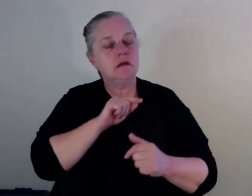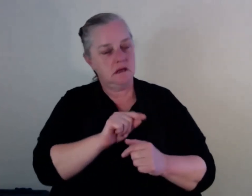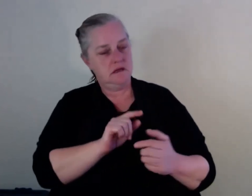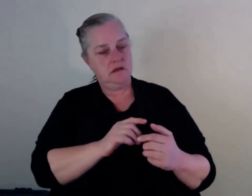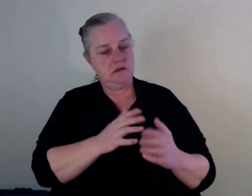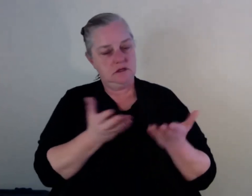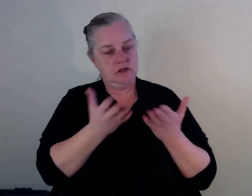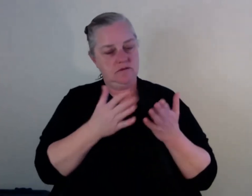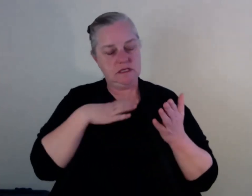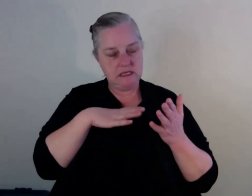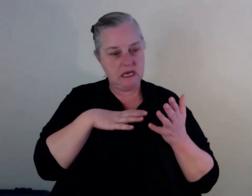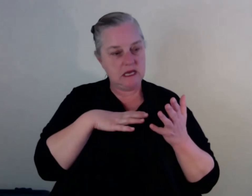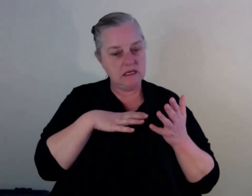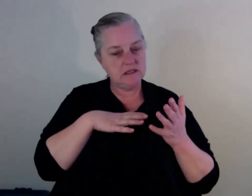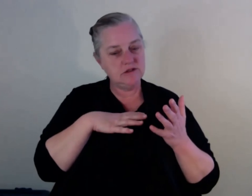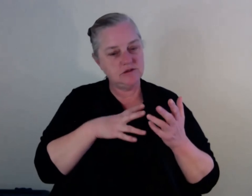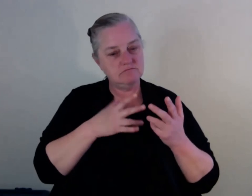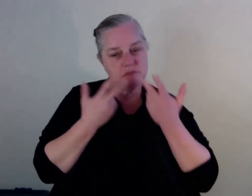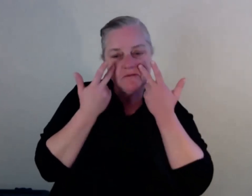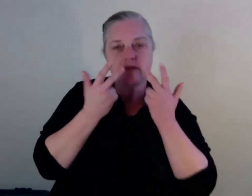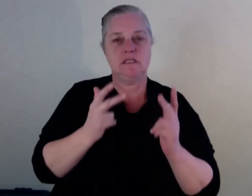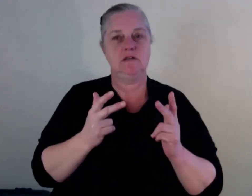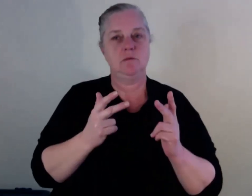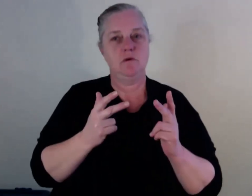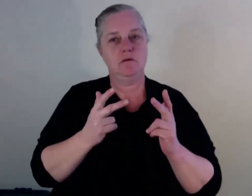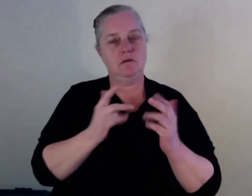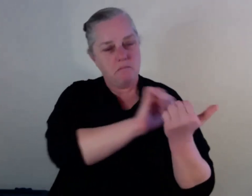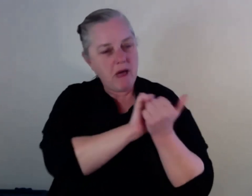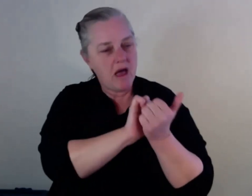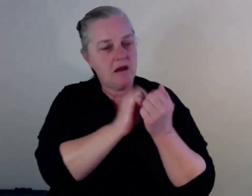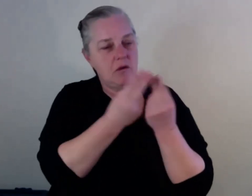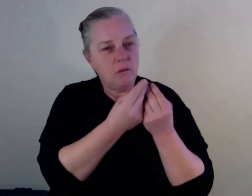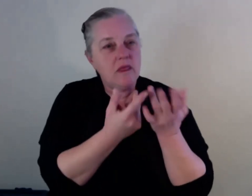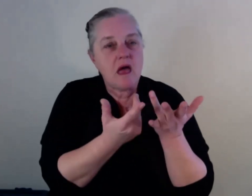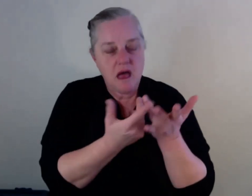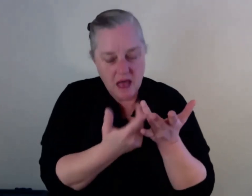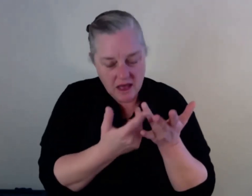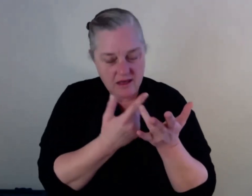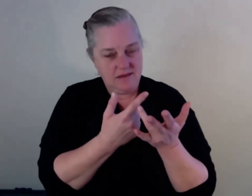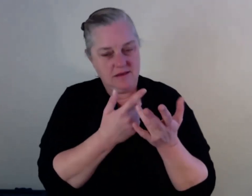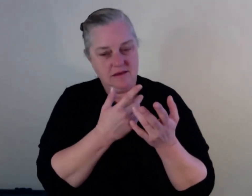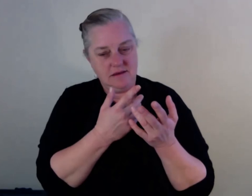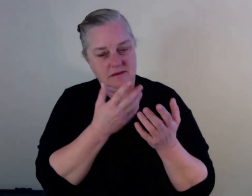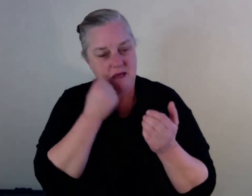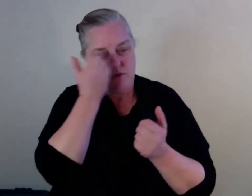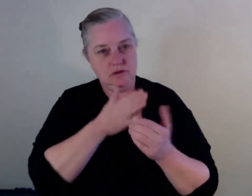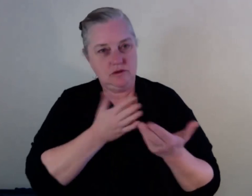work with justice, health, work with justice, health for when someone's coming out. I remember when I got out 15 years